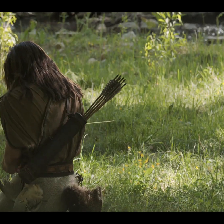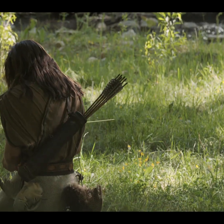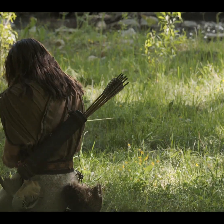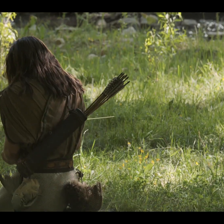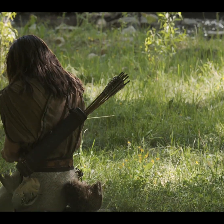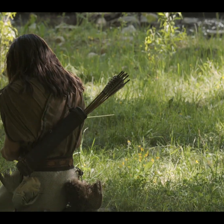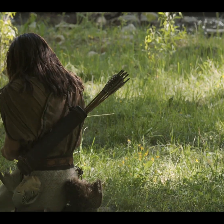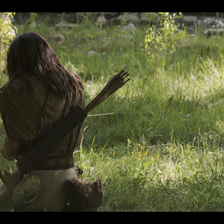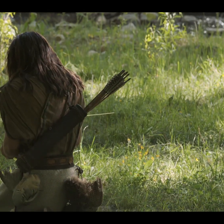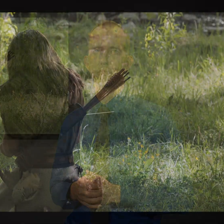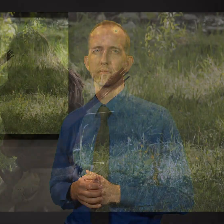Lord,